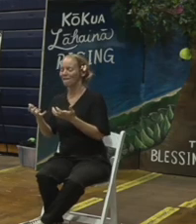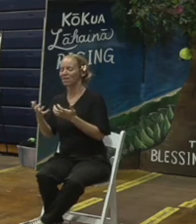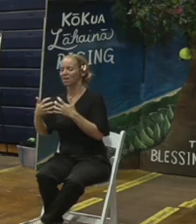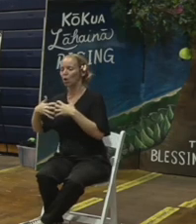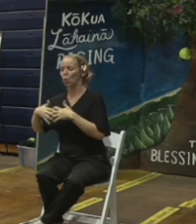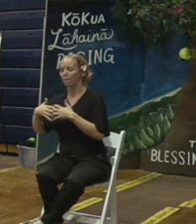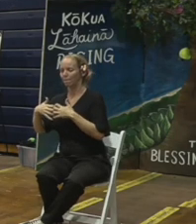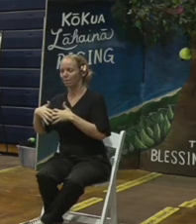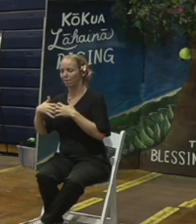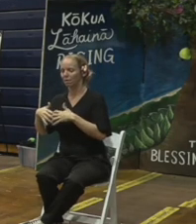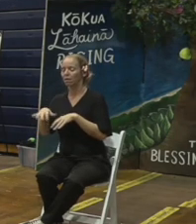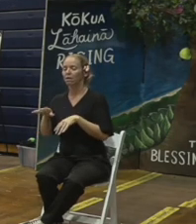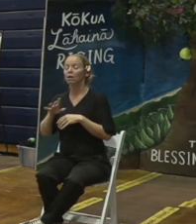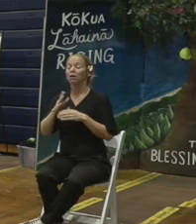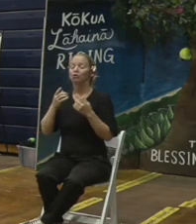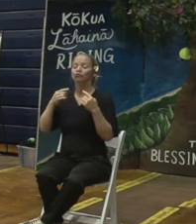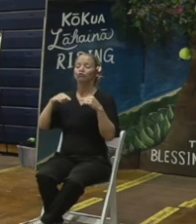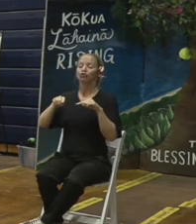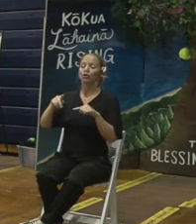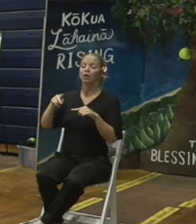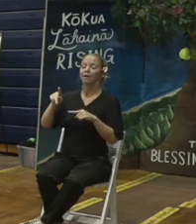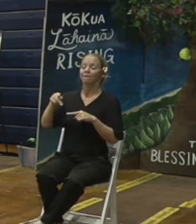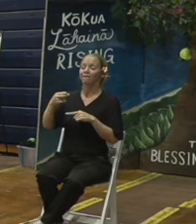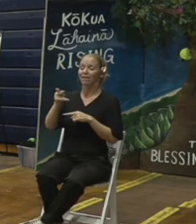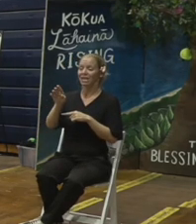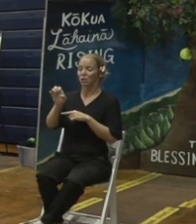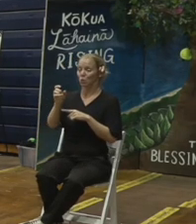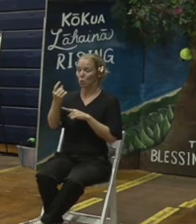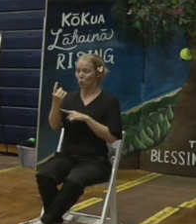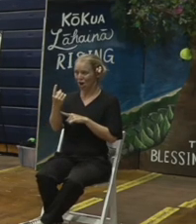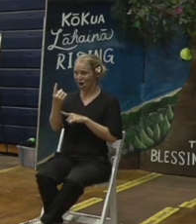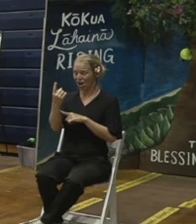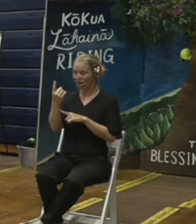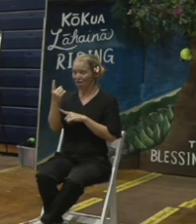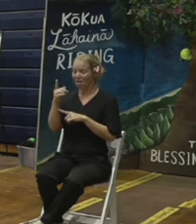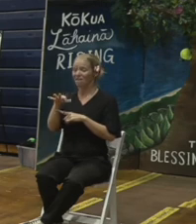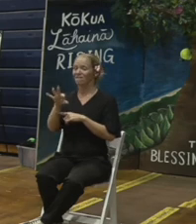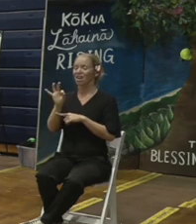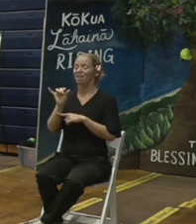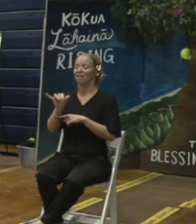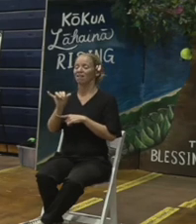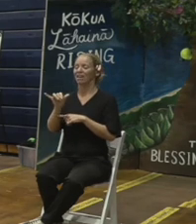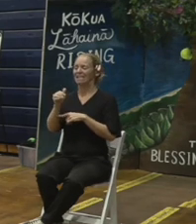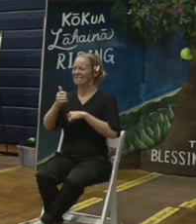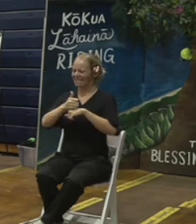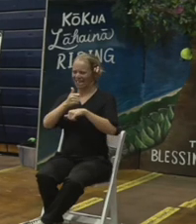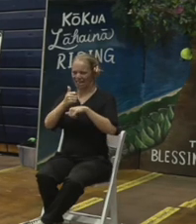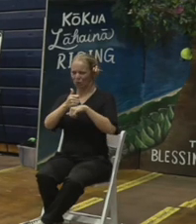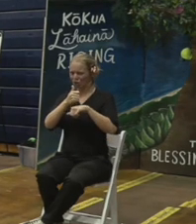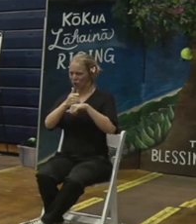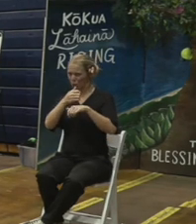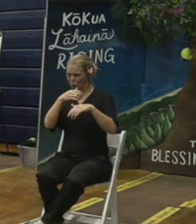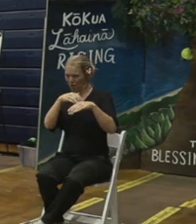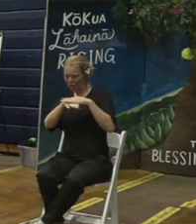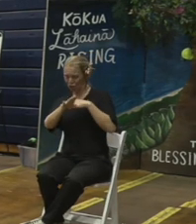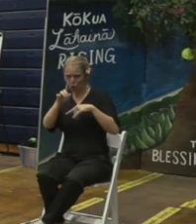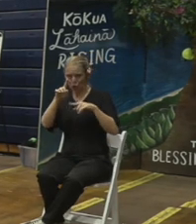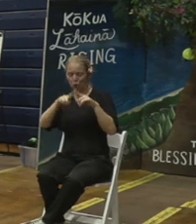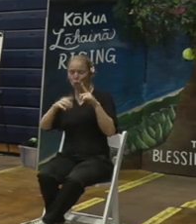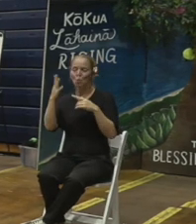they found some properties to be too dangerous to enter because of structural hazards.